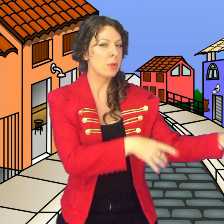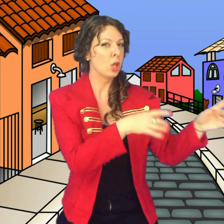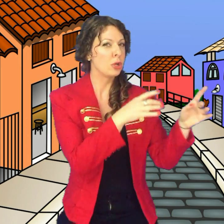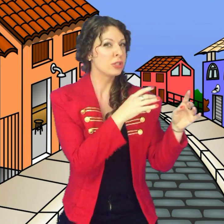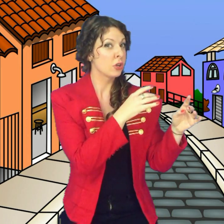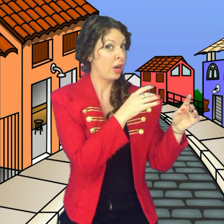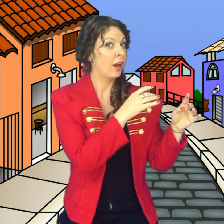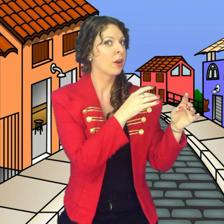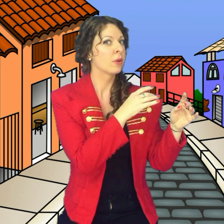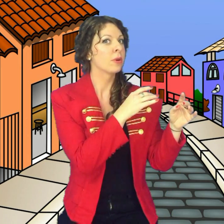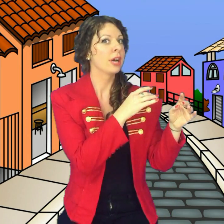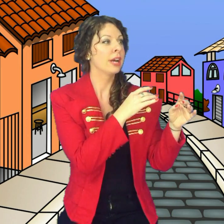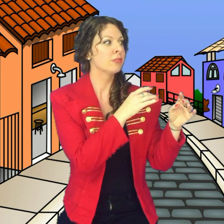blows the crowd away